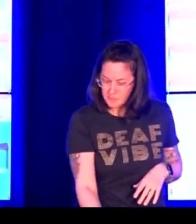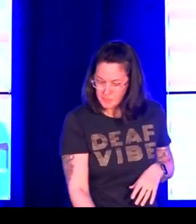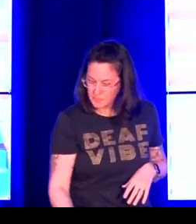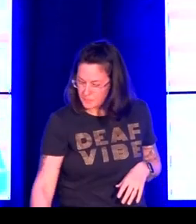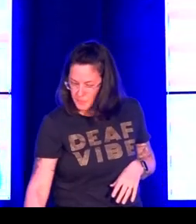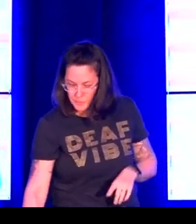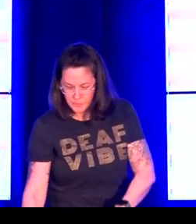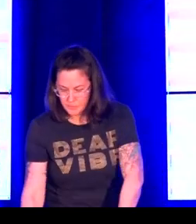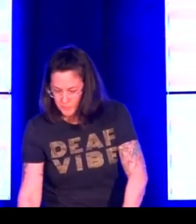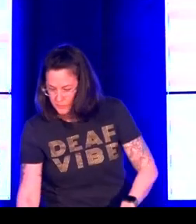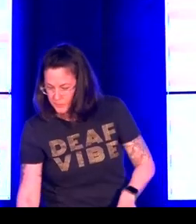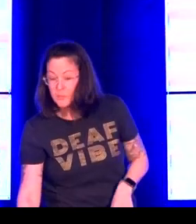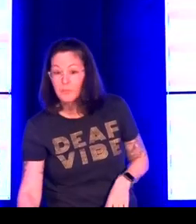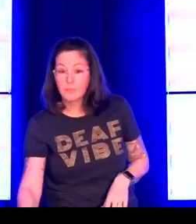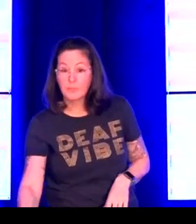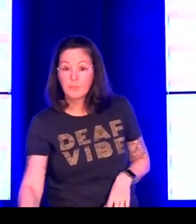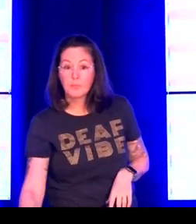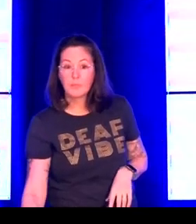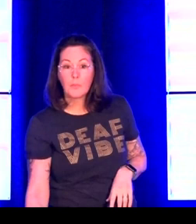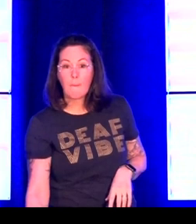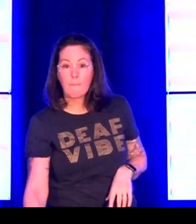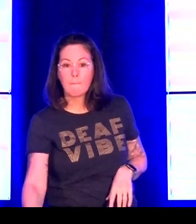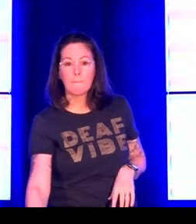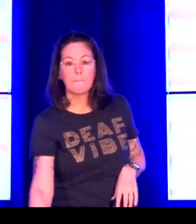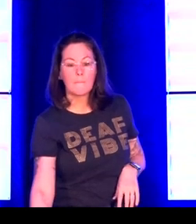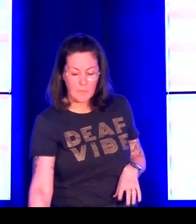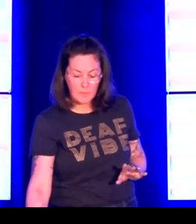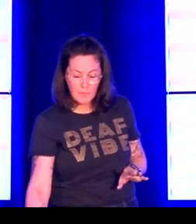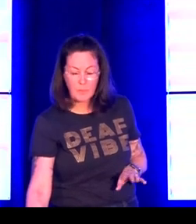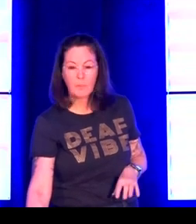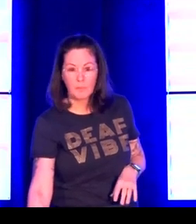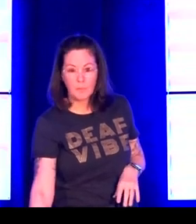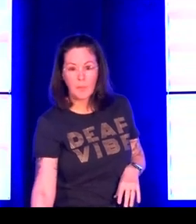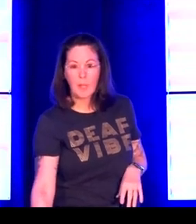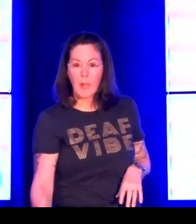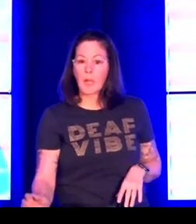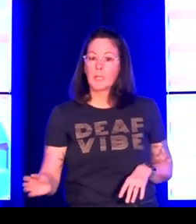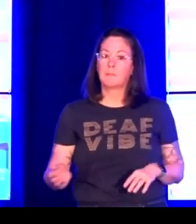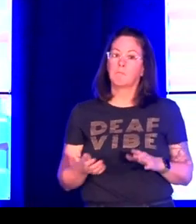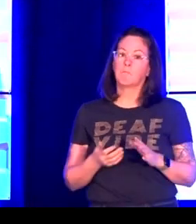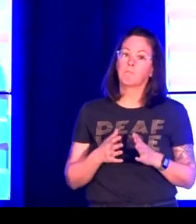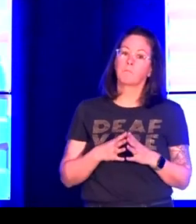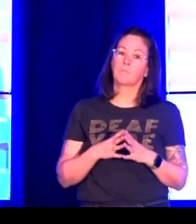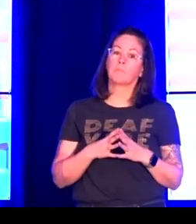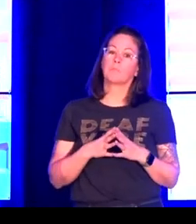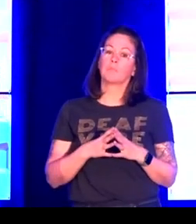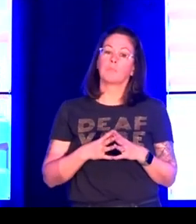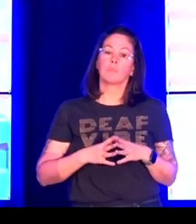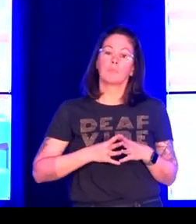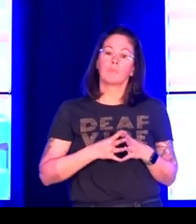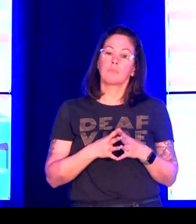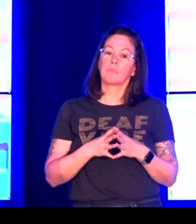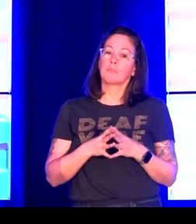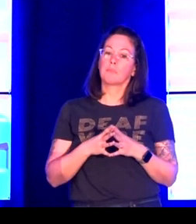I set up my framework for looking back through the studies that have been published in sign language studies.